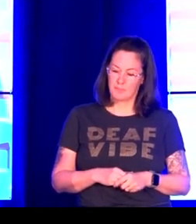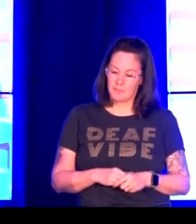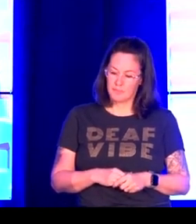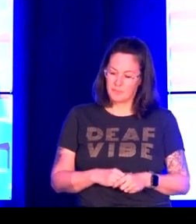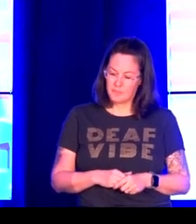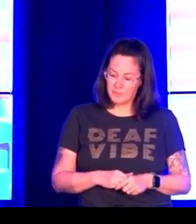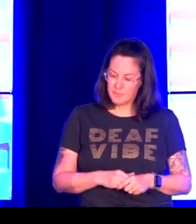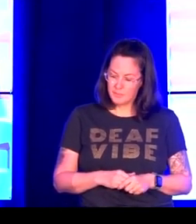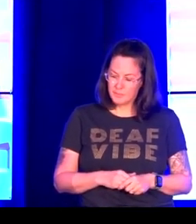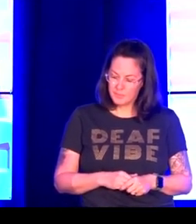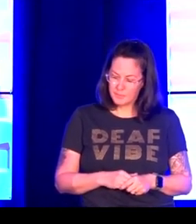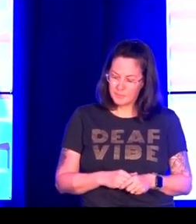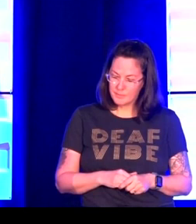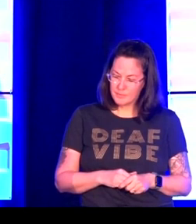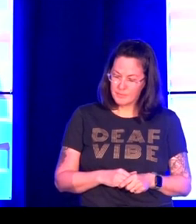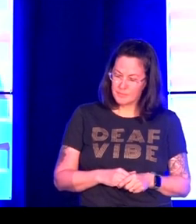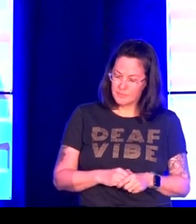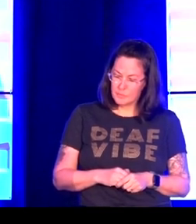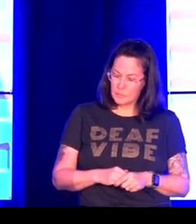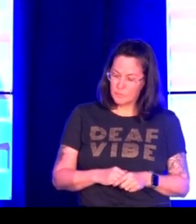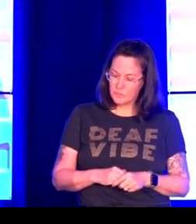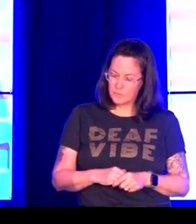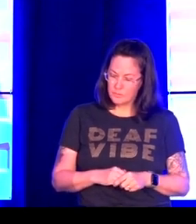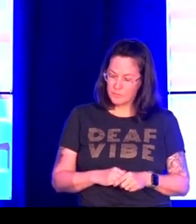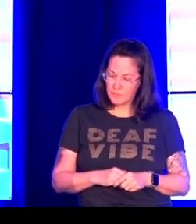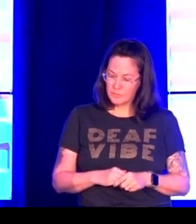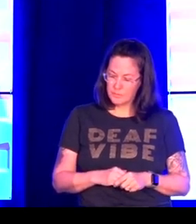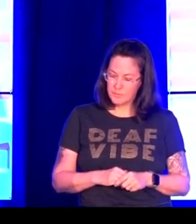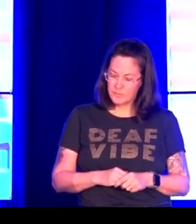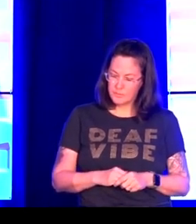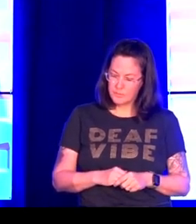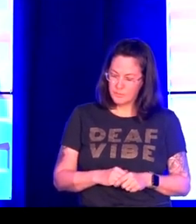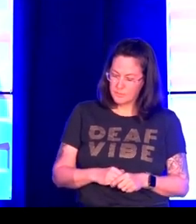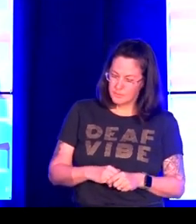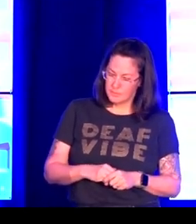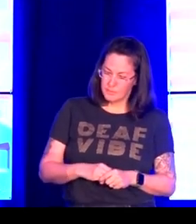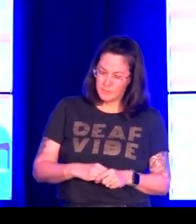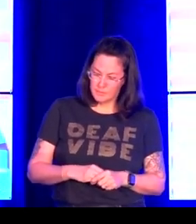Yeah. Yeah, this one won't. Maybe we'll watch them too.